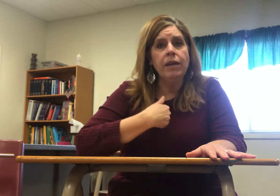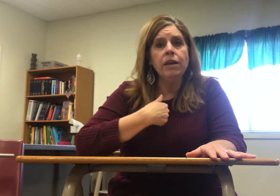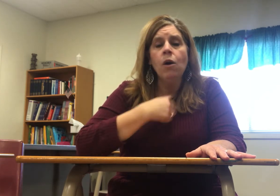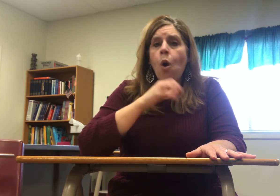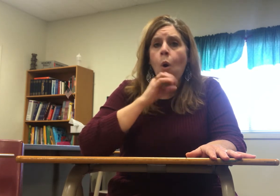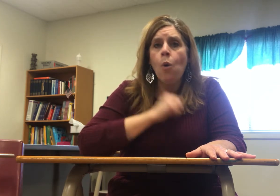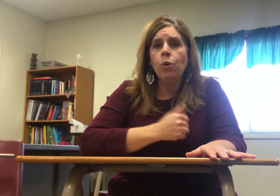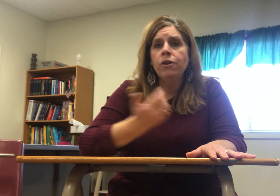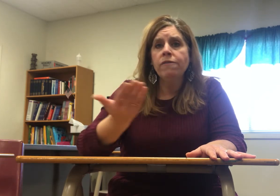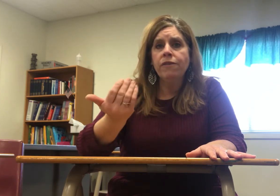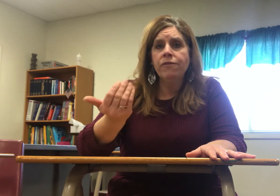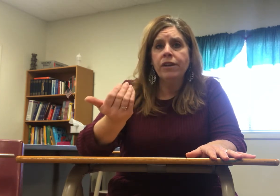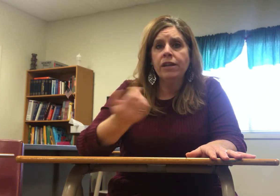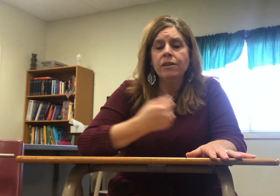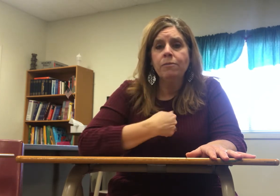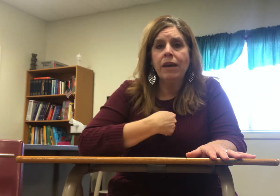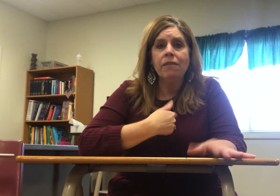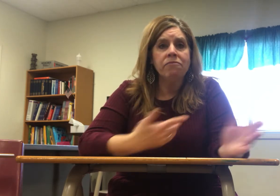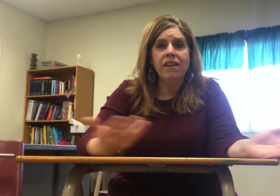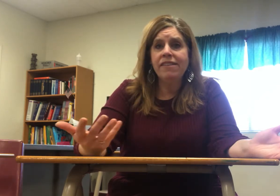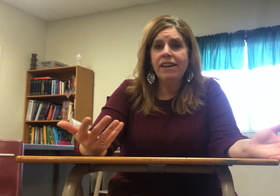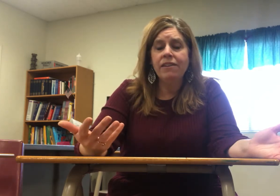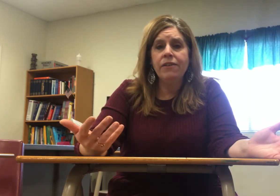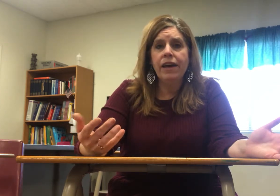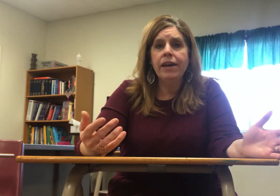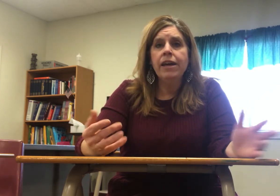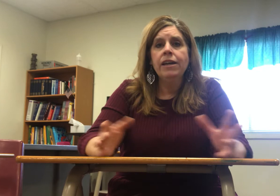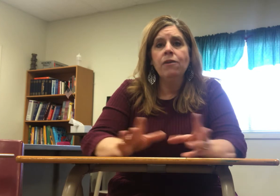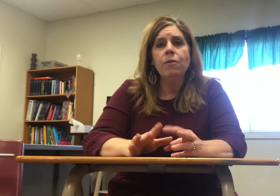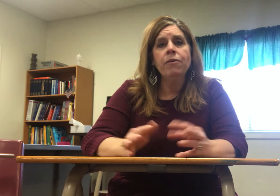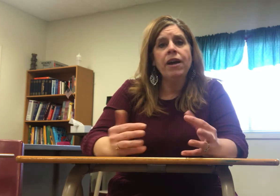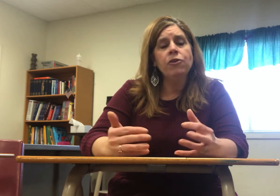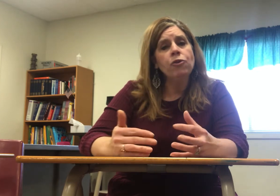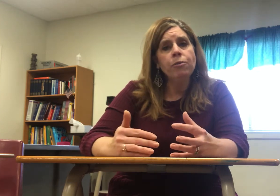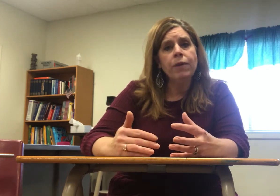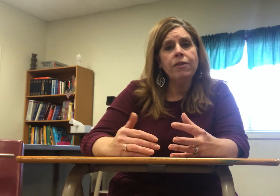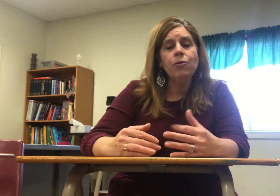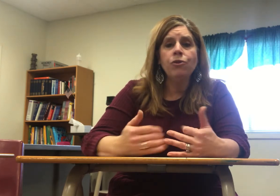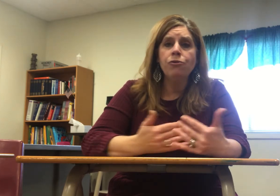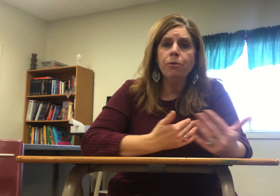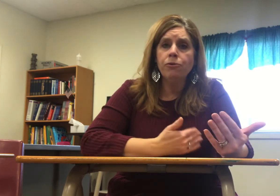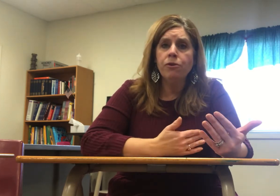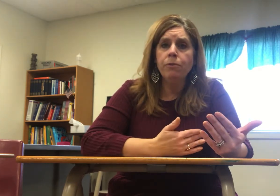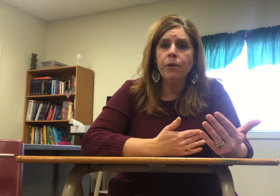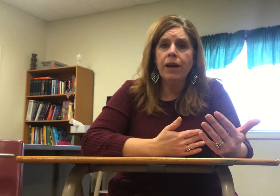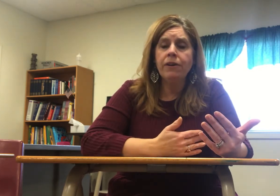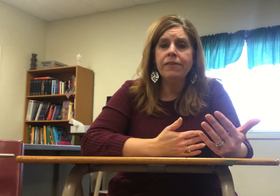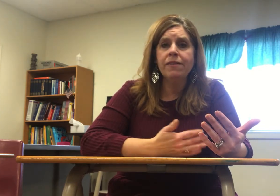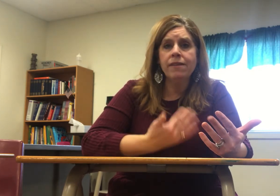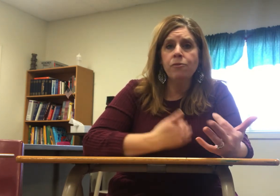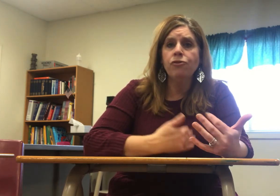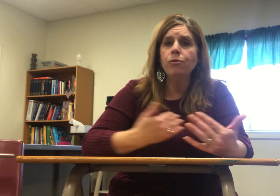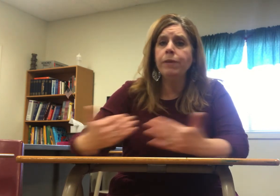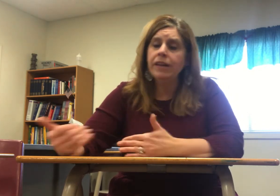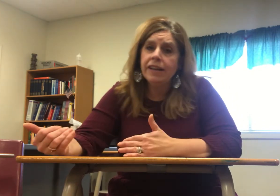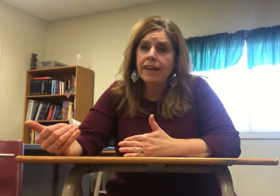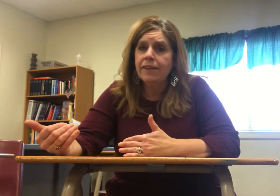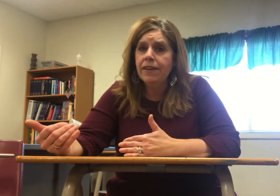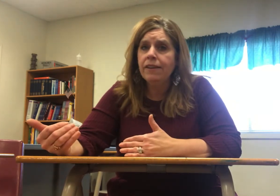old 15 me that's it okay now remember that incorporates when you use a personal pronoun as the subject you repeat it again at the end of the